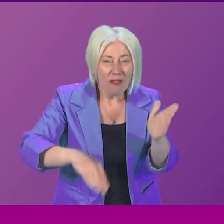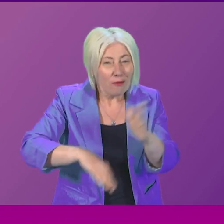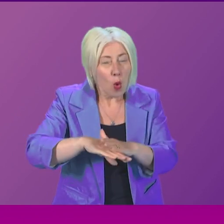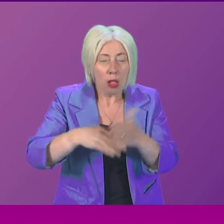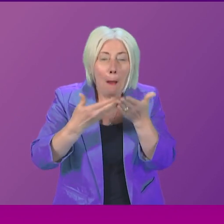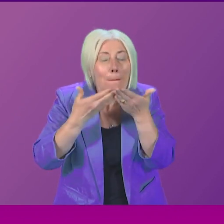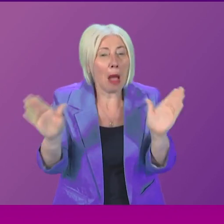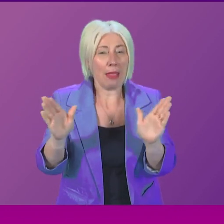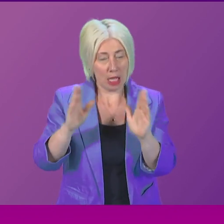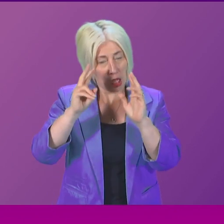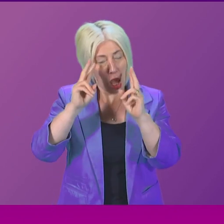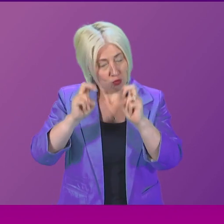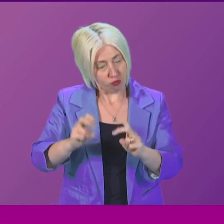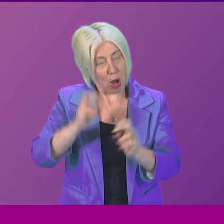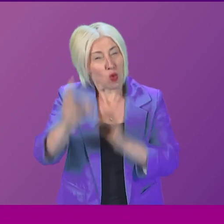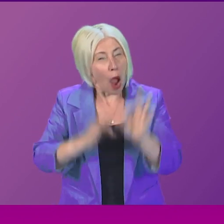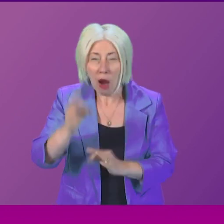inquiry? First Minister.